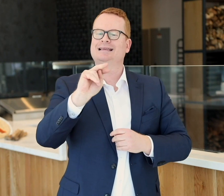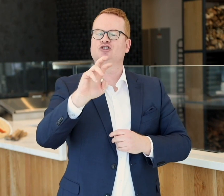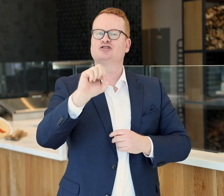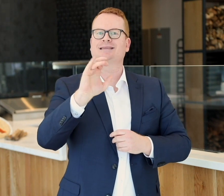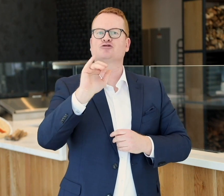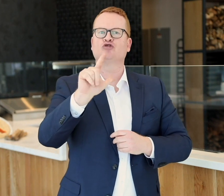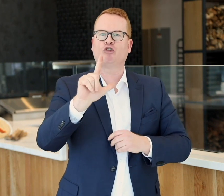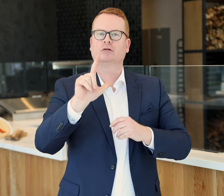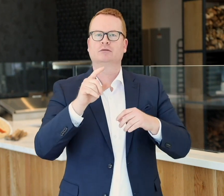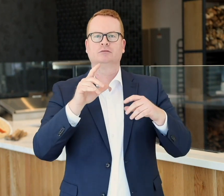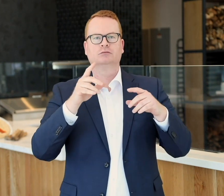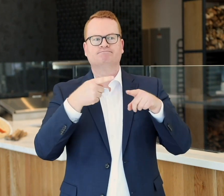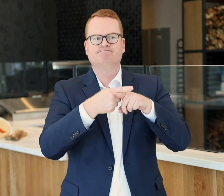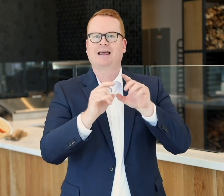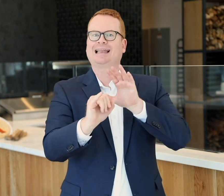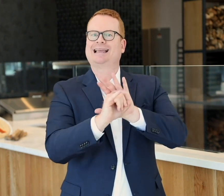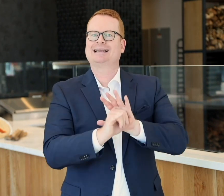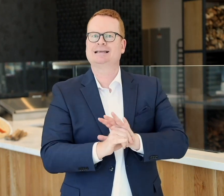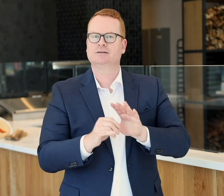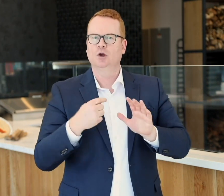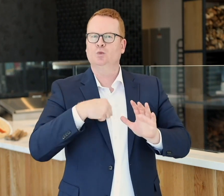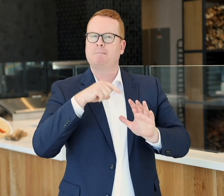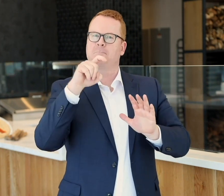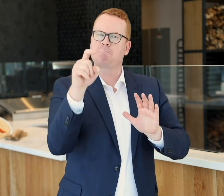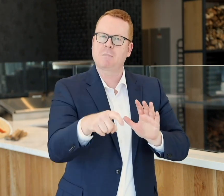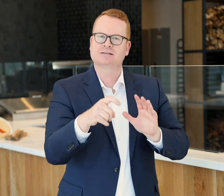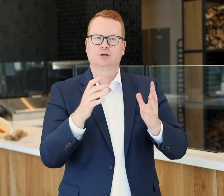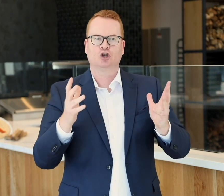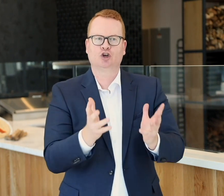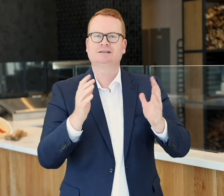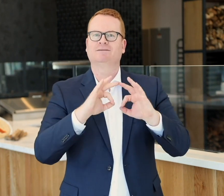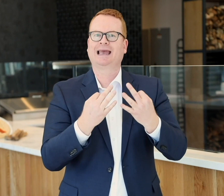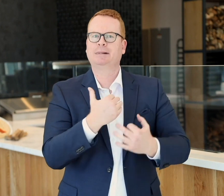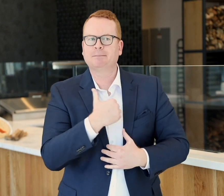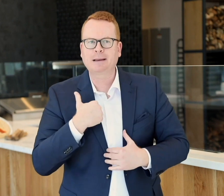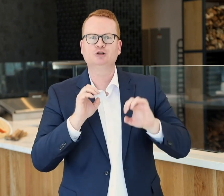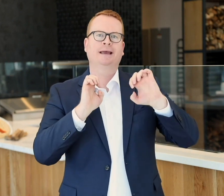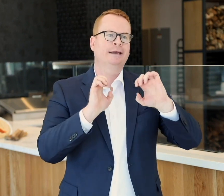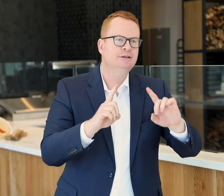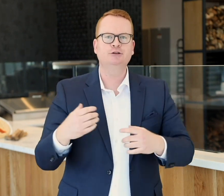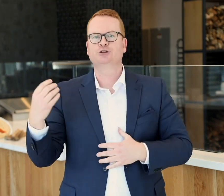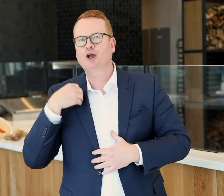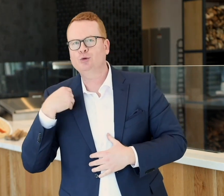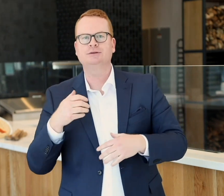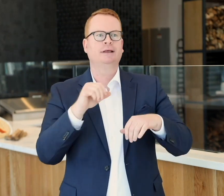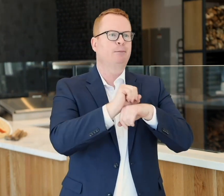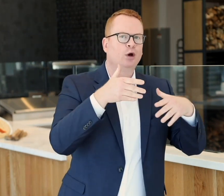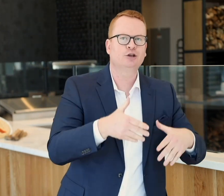identities. We must encourage family members, educators, coaches, and employers